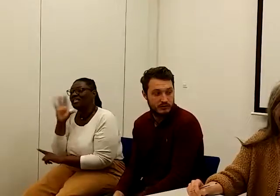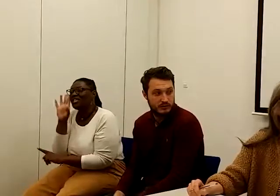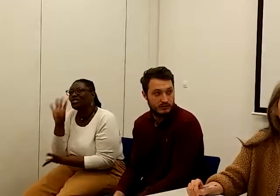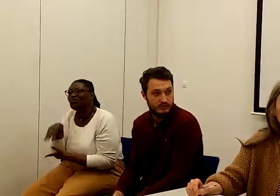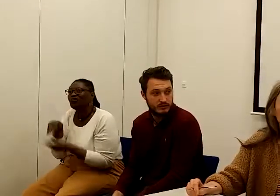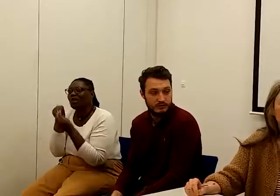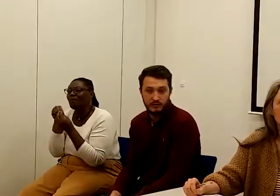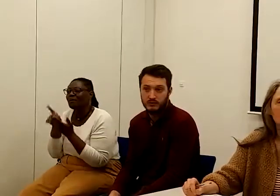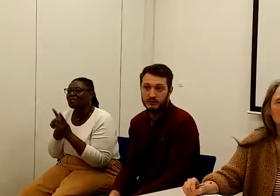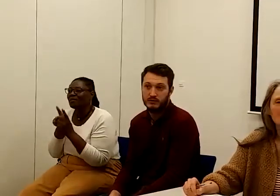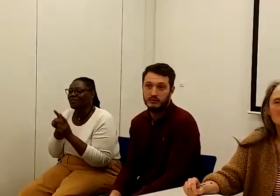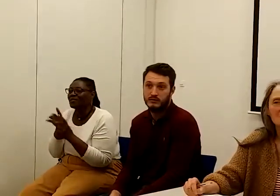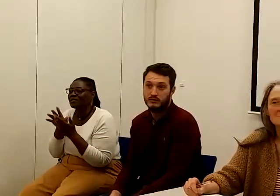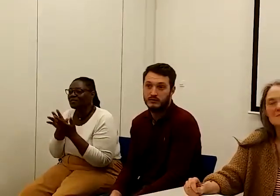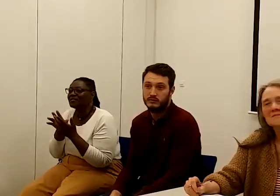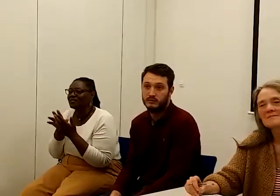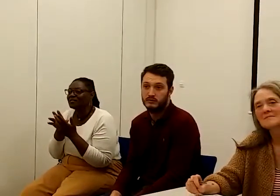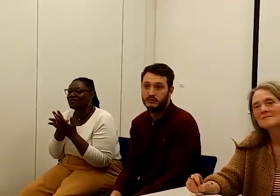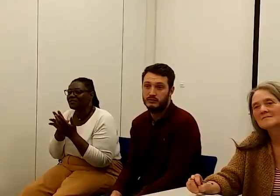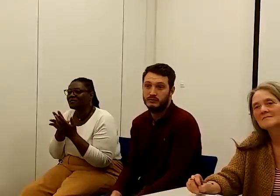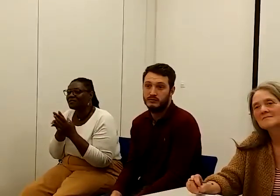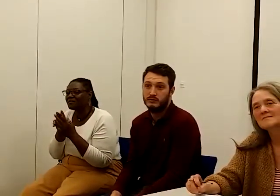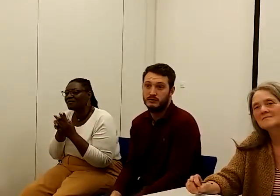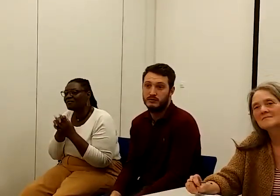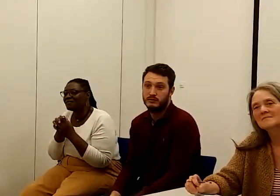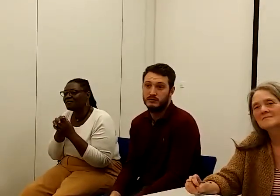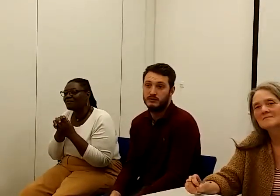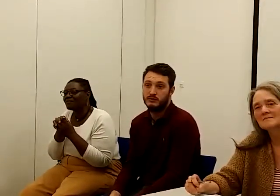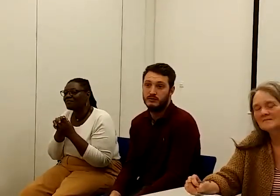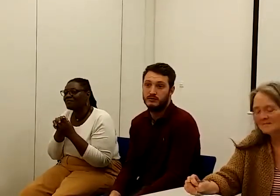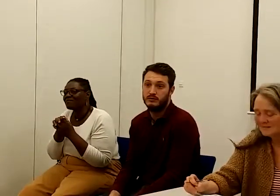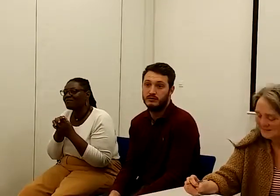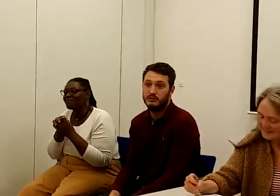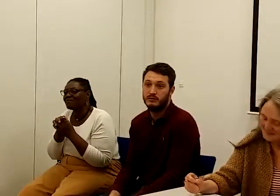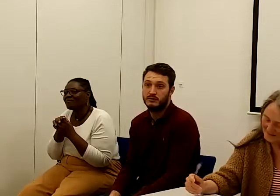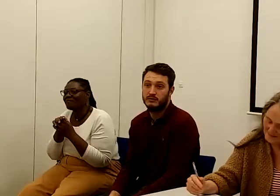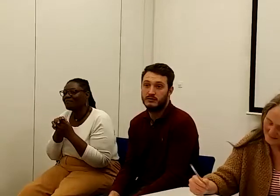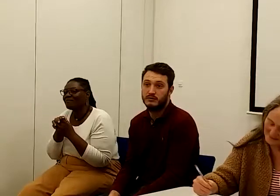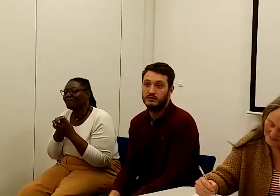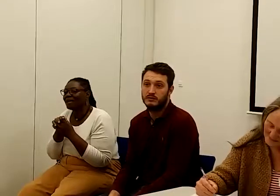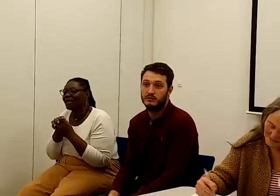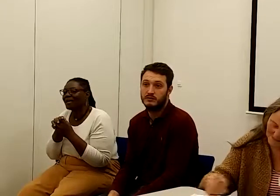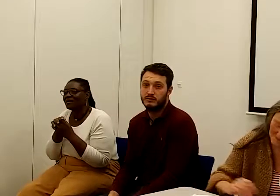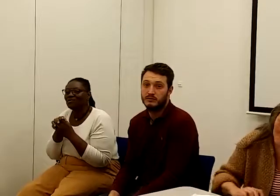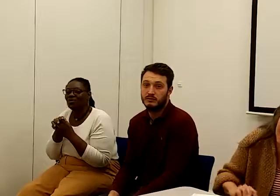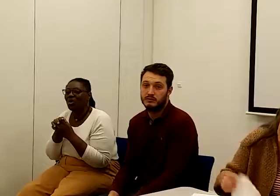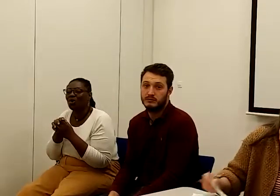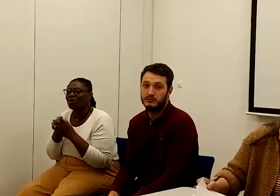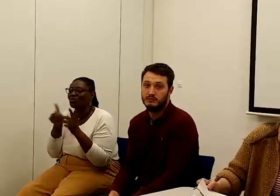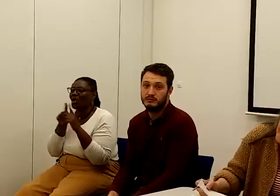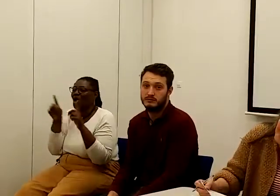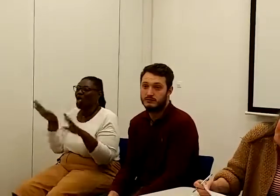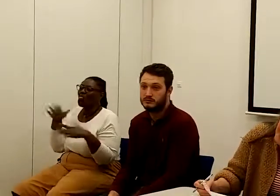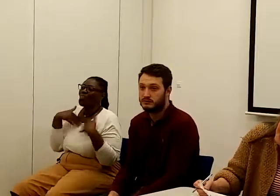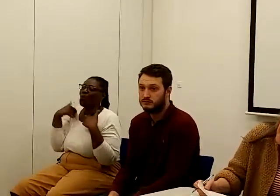up with and work on. Where are we going to stay in our world? Uh, too long. It's too long.